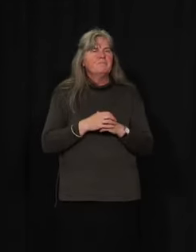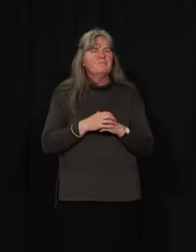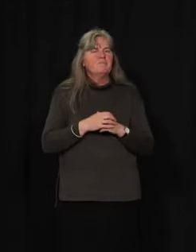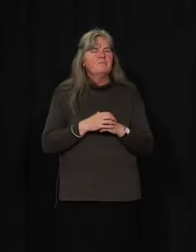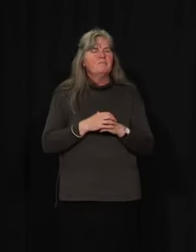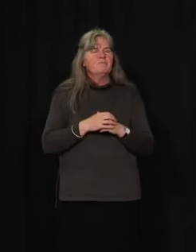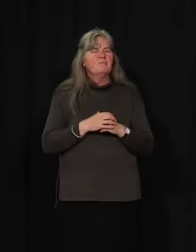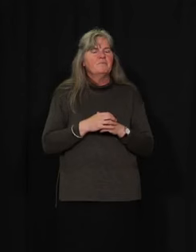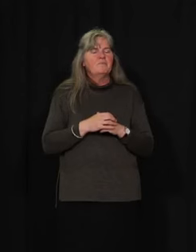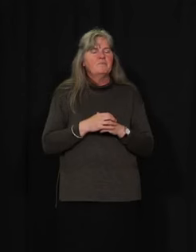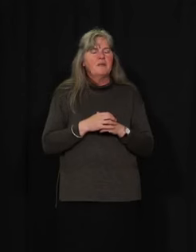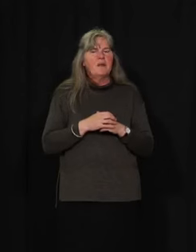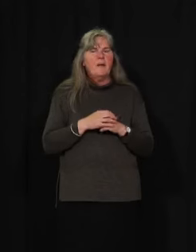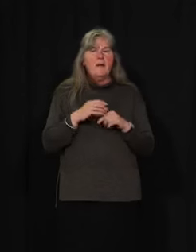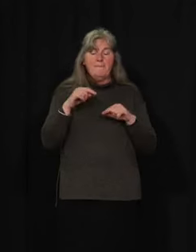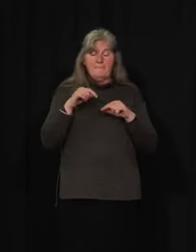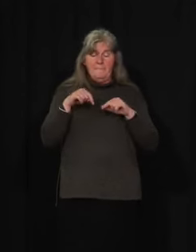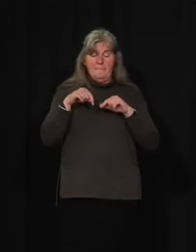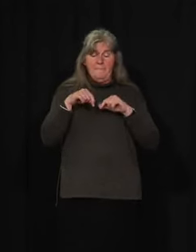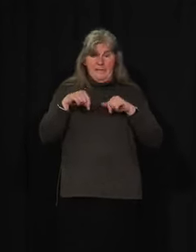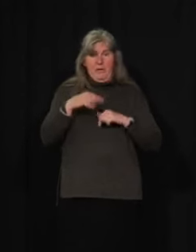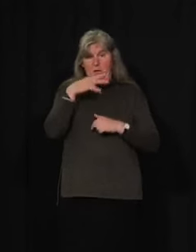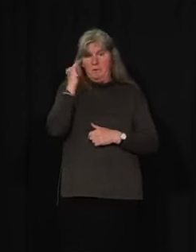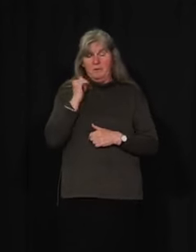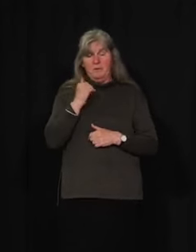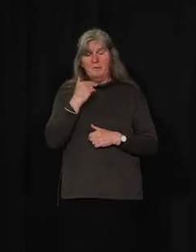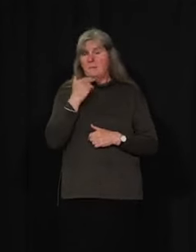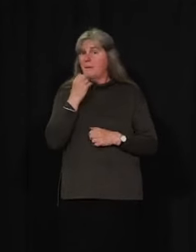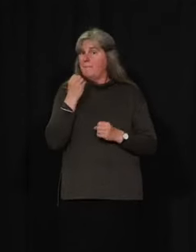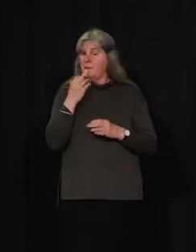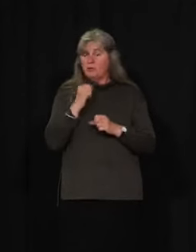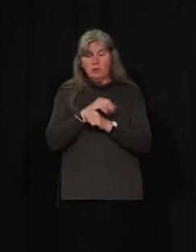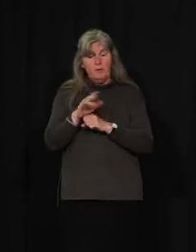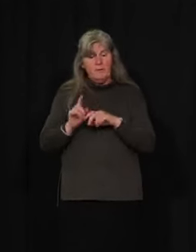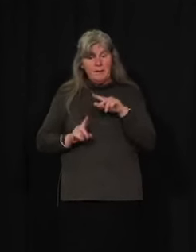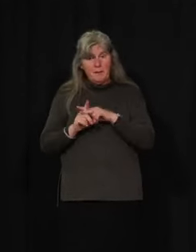the lack of COVID circulating in our community,